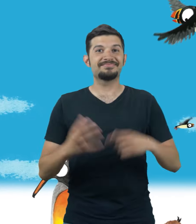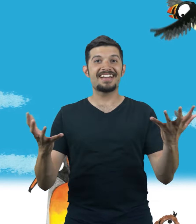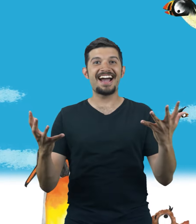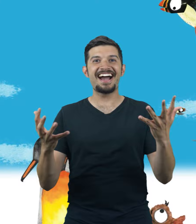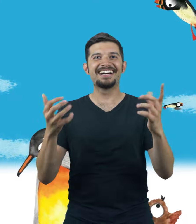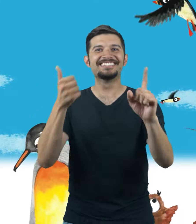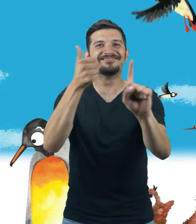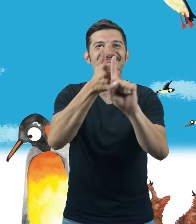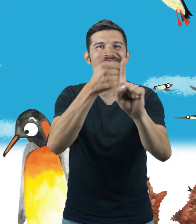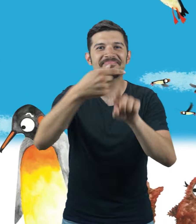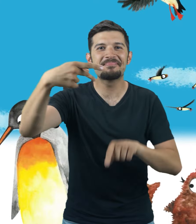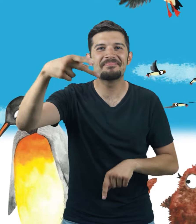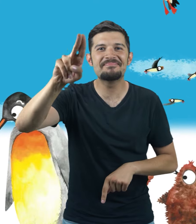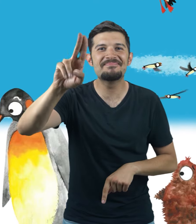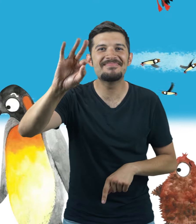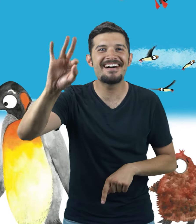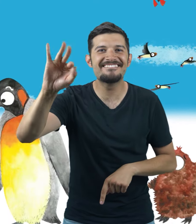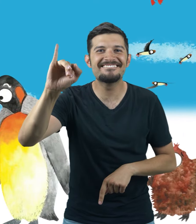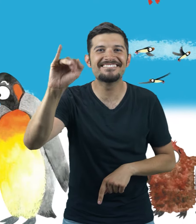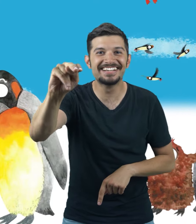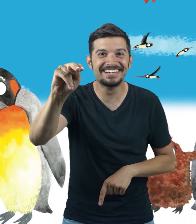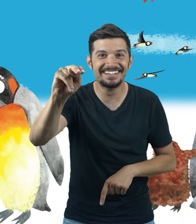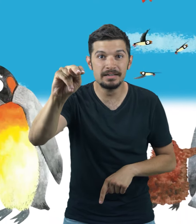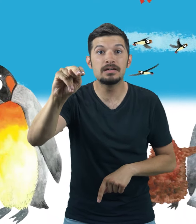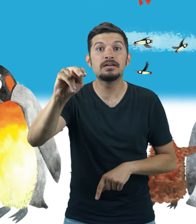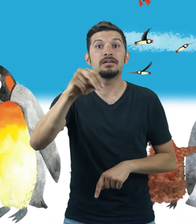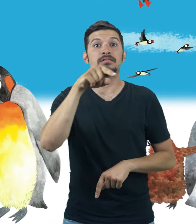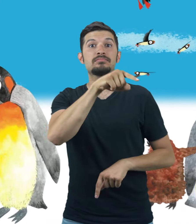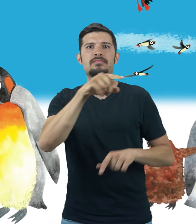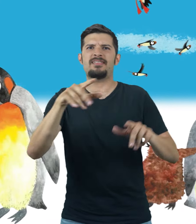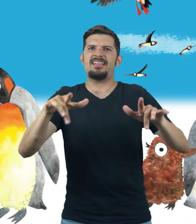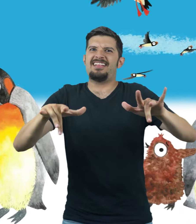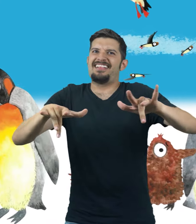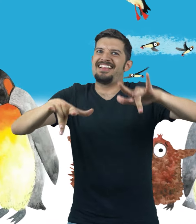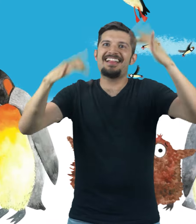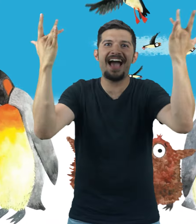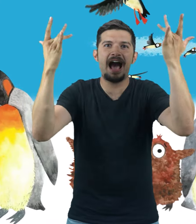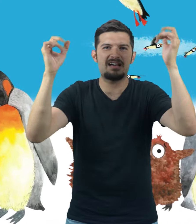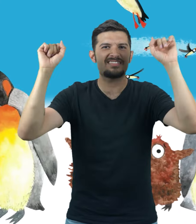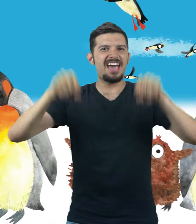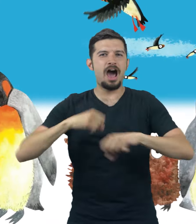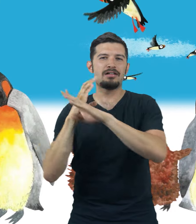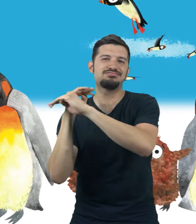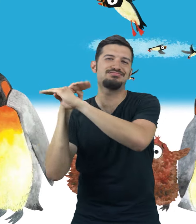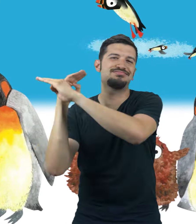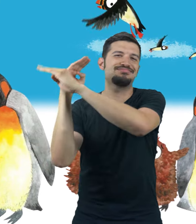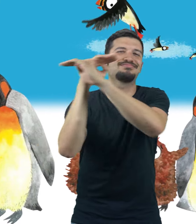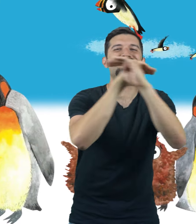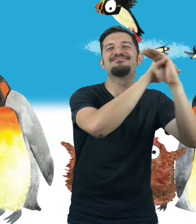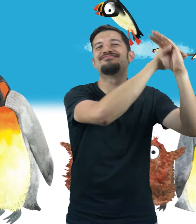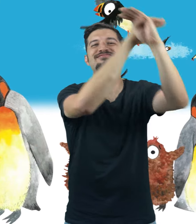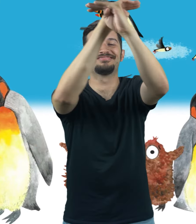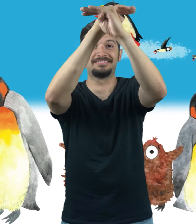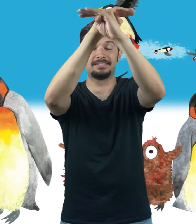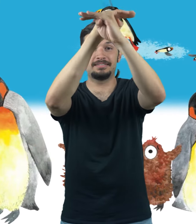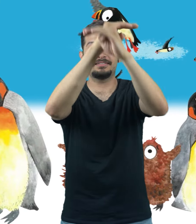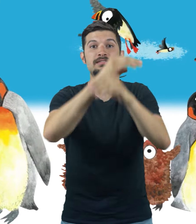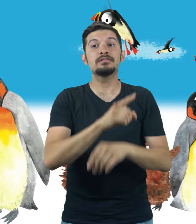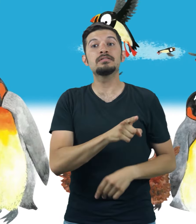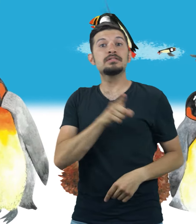It's a puffin! Puffin vs. penguin. Waddle waddle! Weighing just over